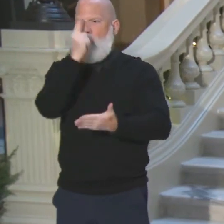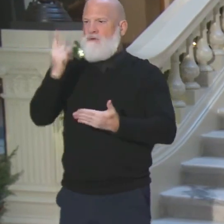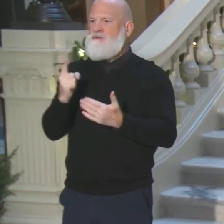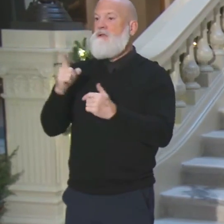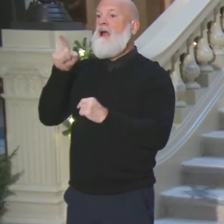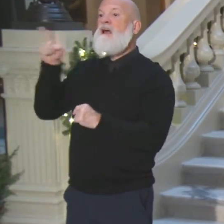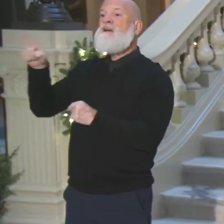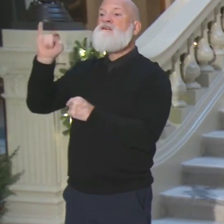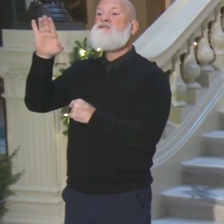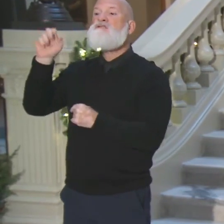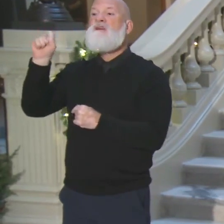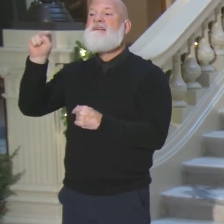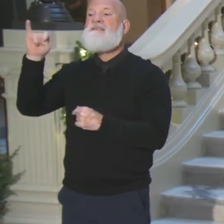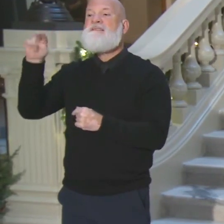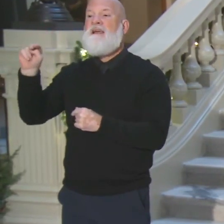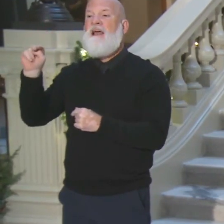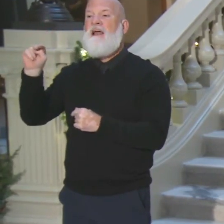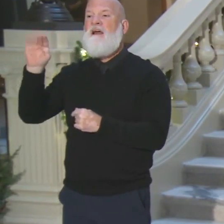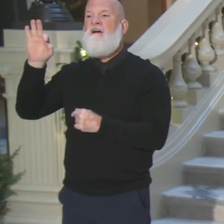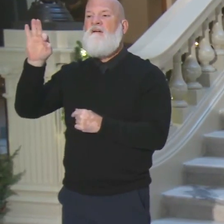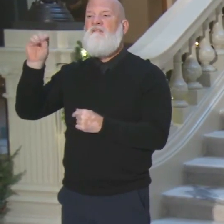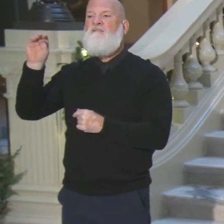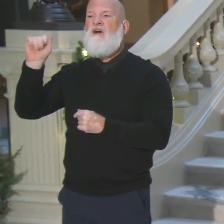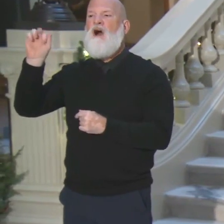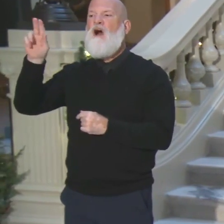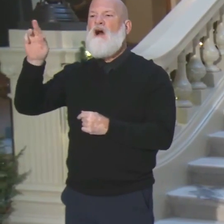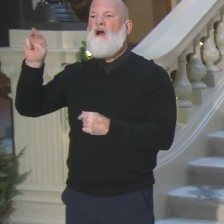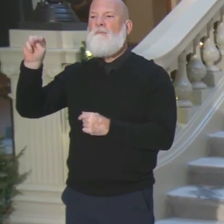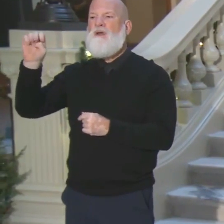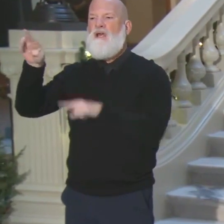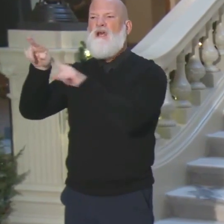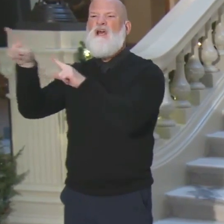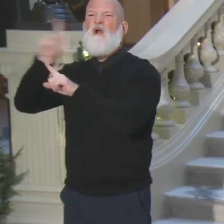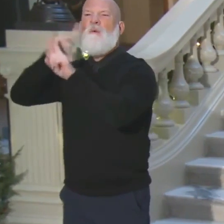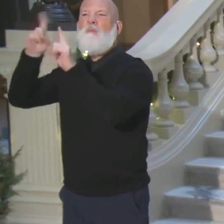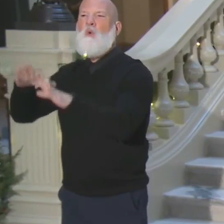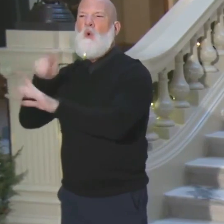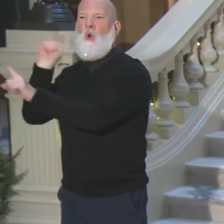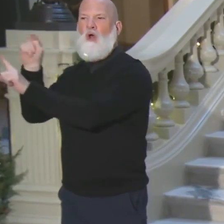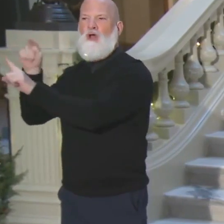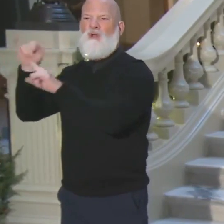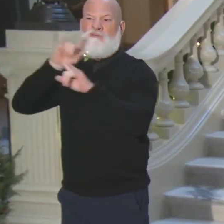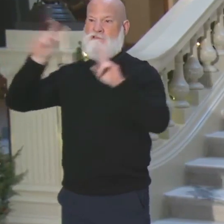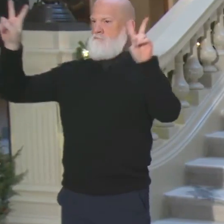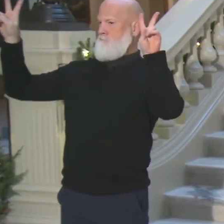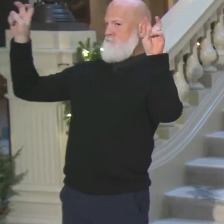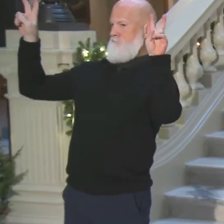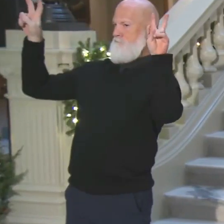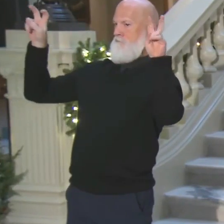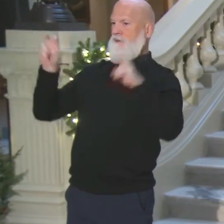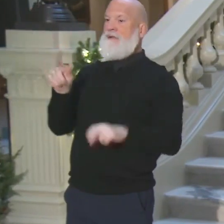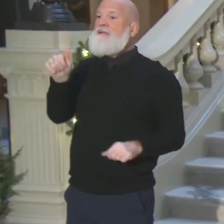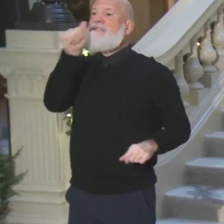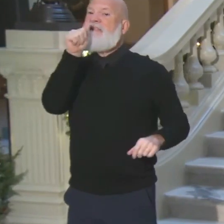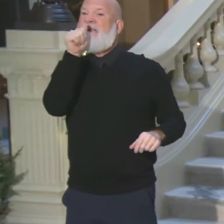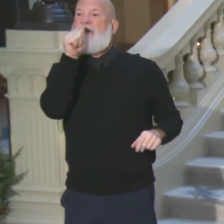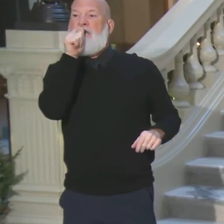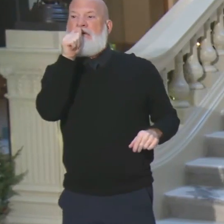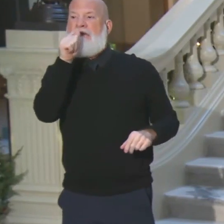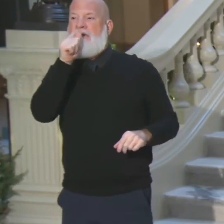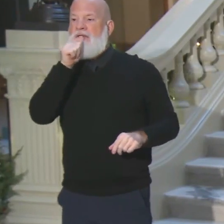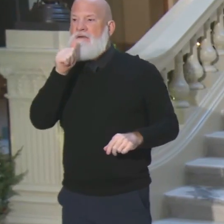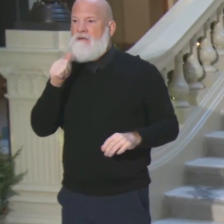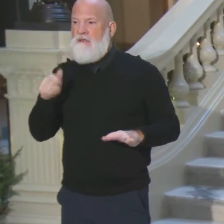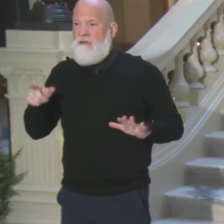video to explain to people that what you saw, the secret suitcases with magic ballots, were actually ballots that had been